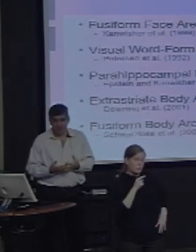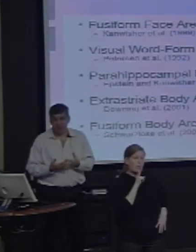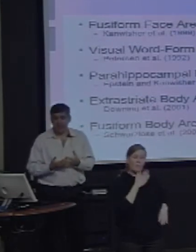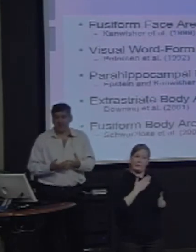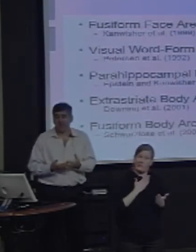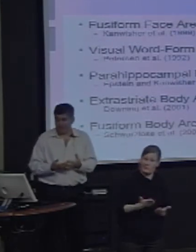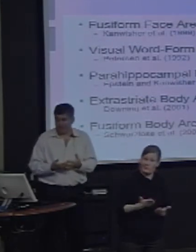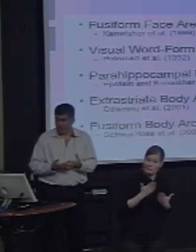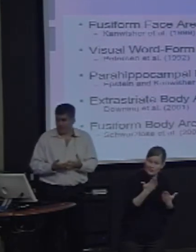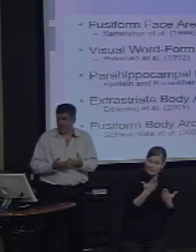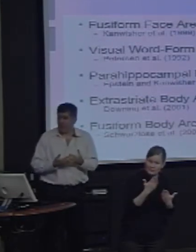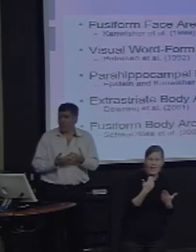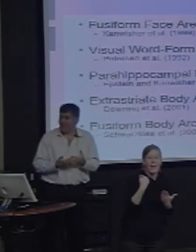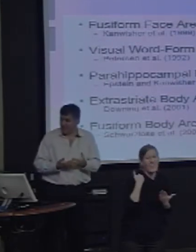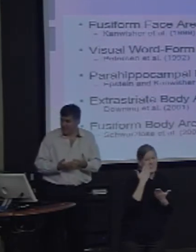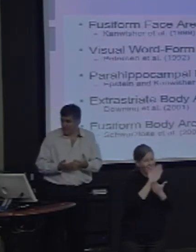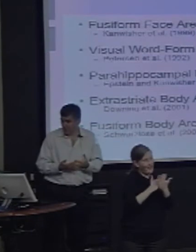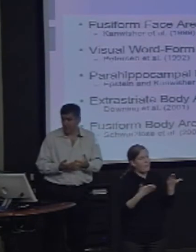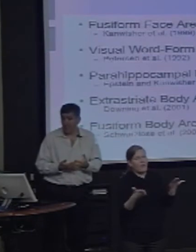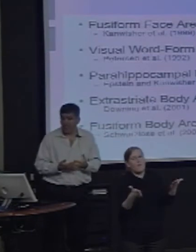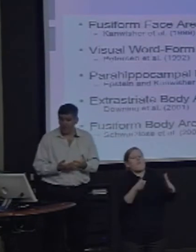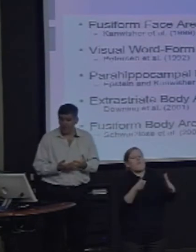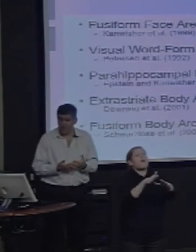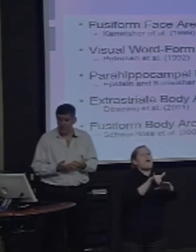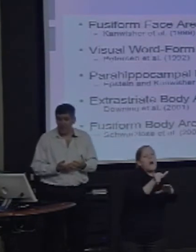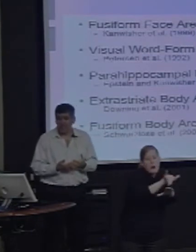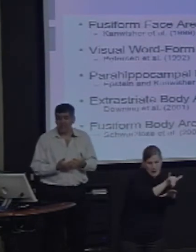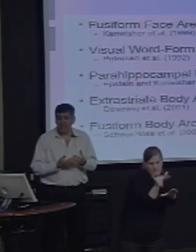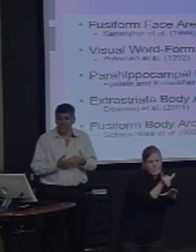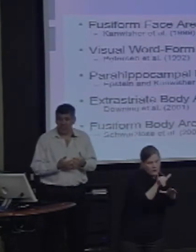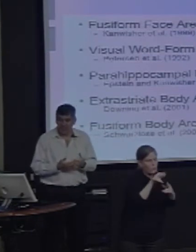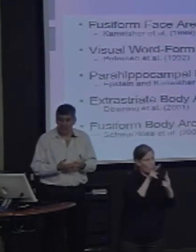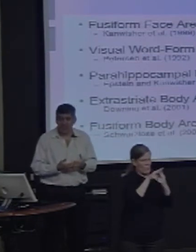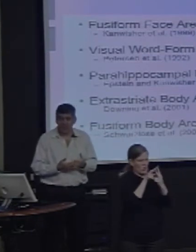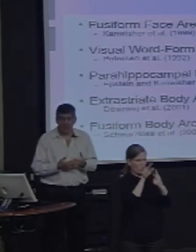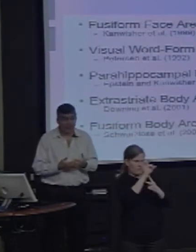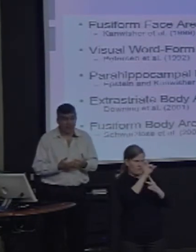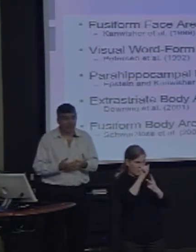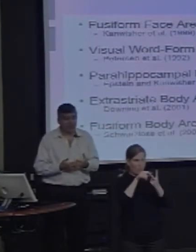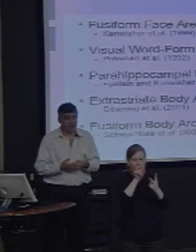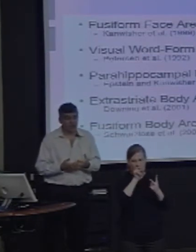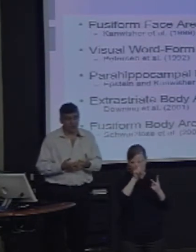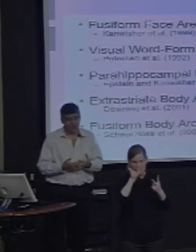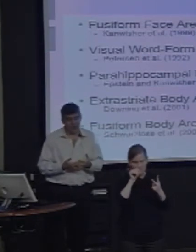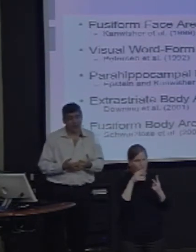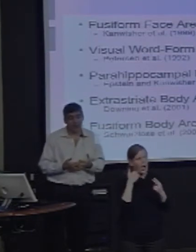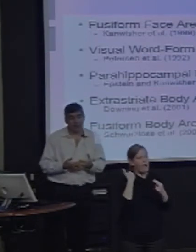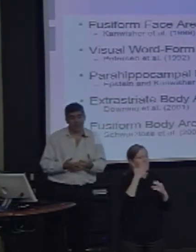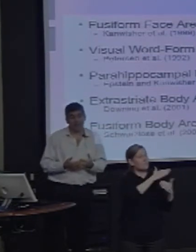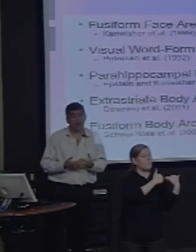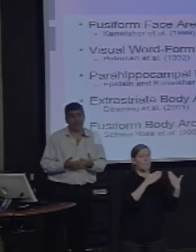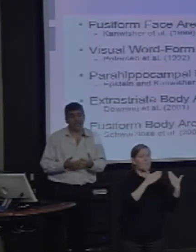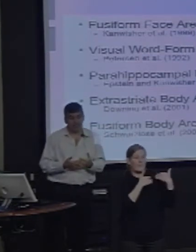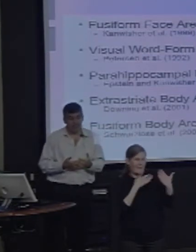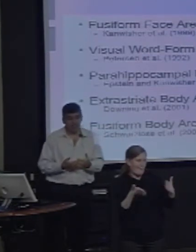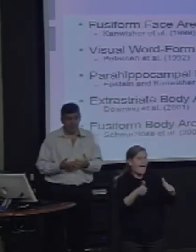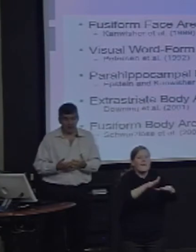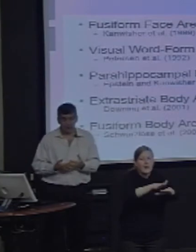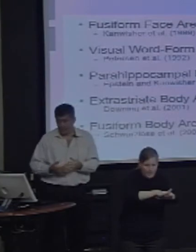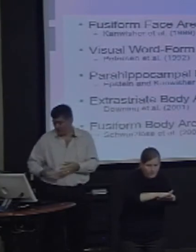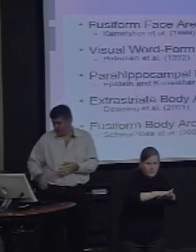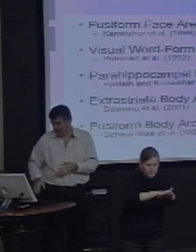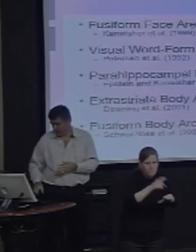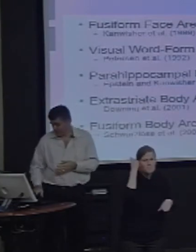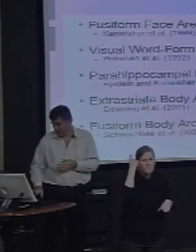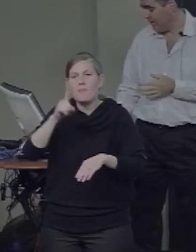in these findings between these two domains that suggest there's a relationship between them, that they are not independent,